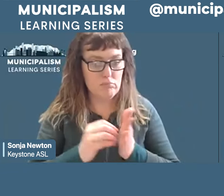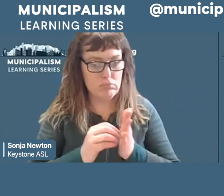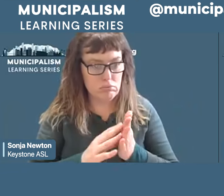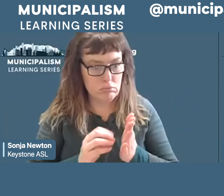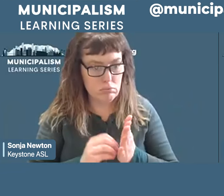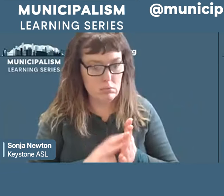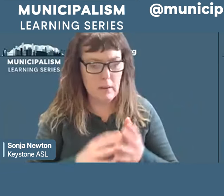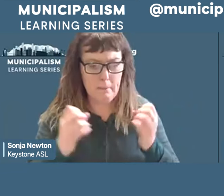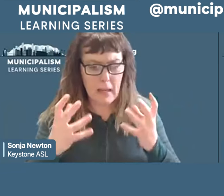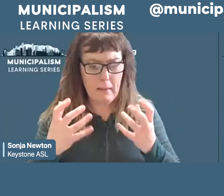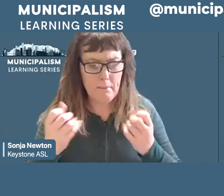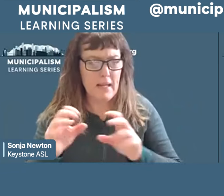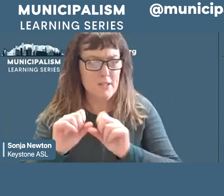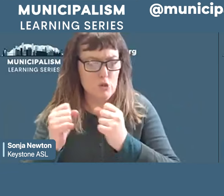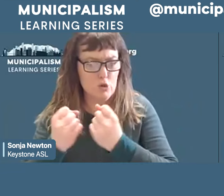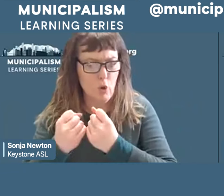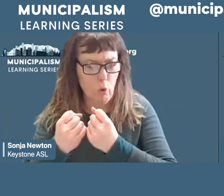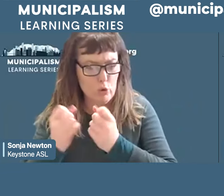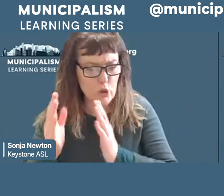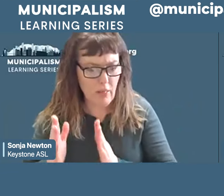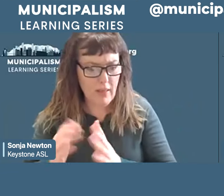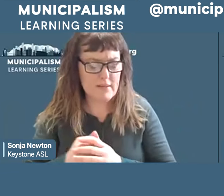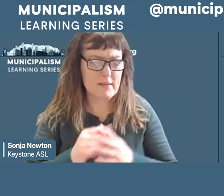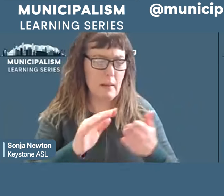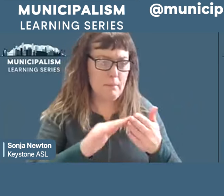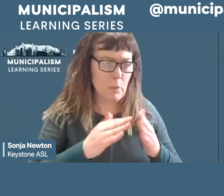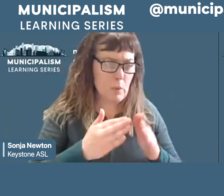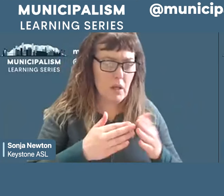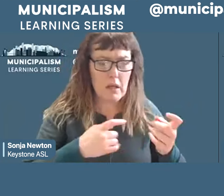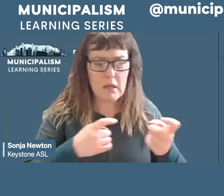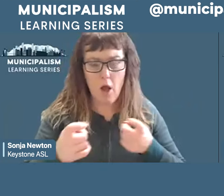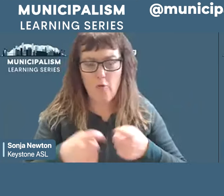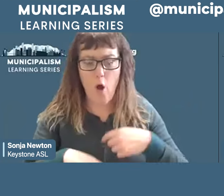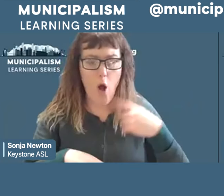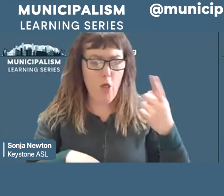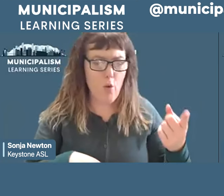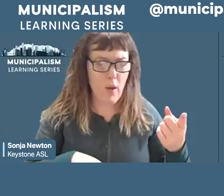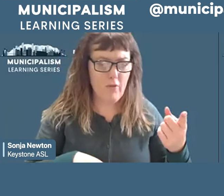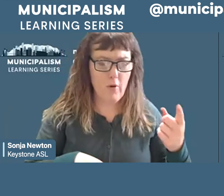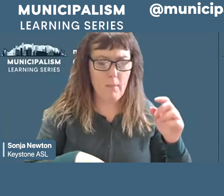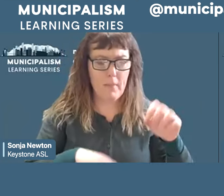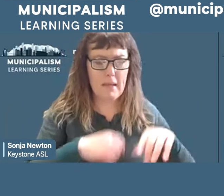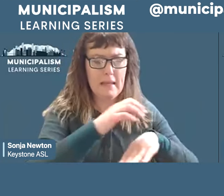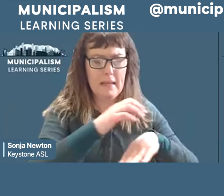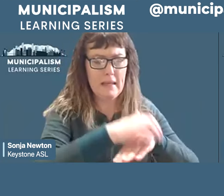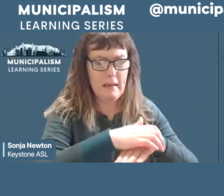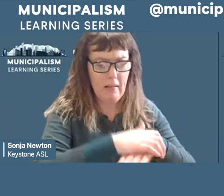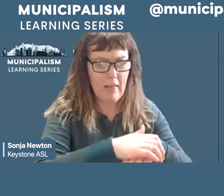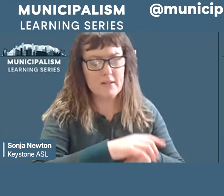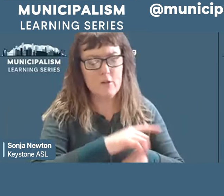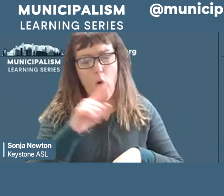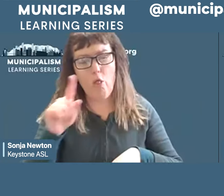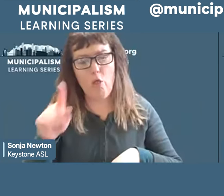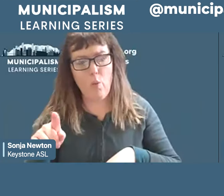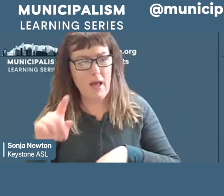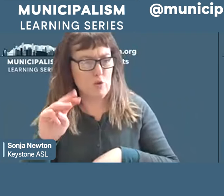the world. From Bradford, England, to Butte, Montana, from Frankfurt, Germany, to Broken Hill, New South